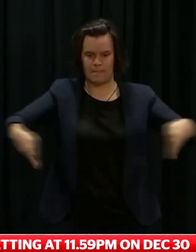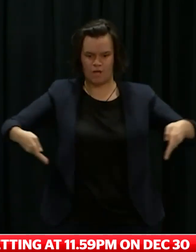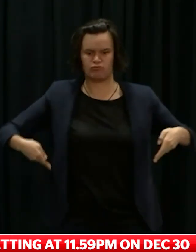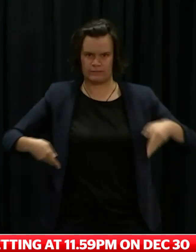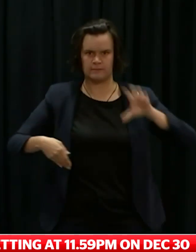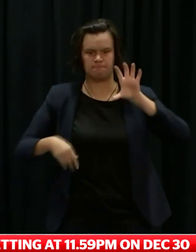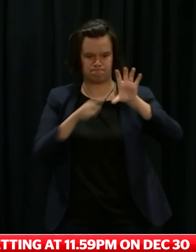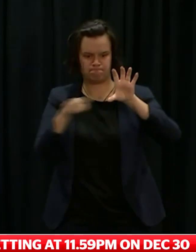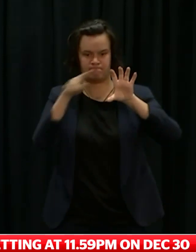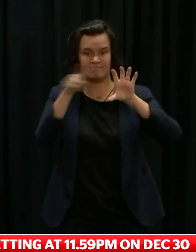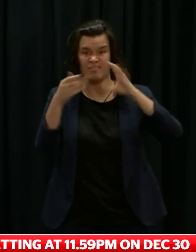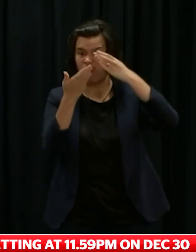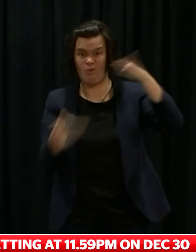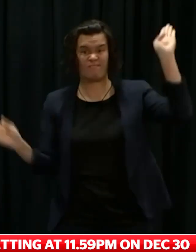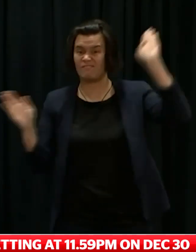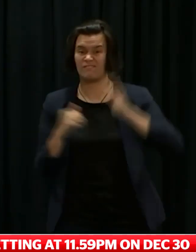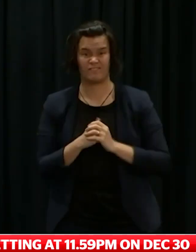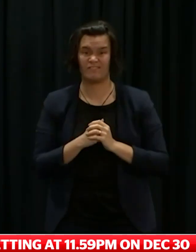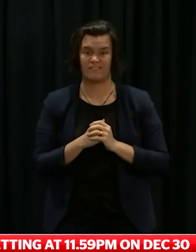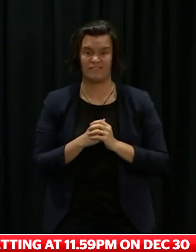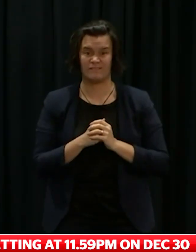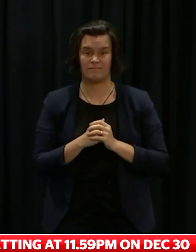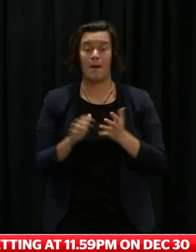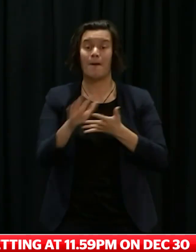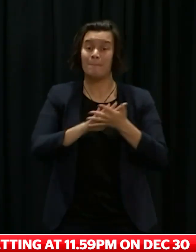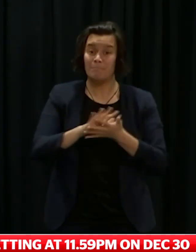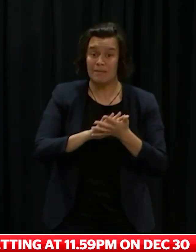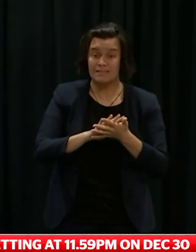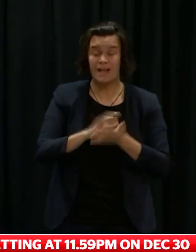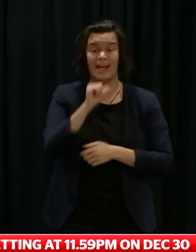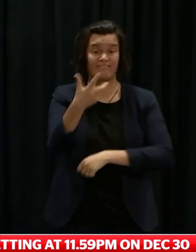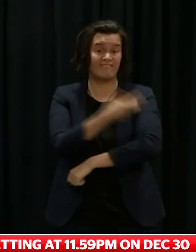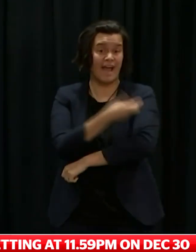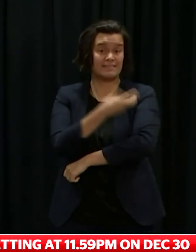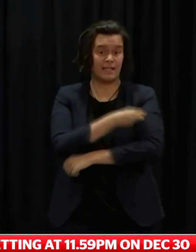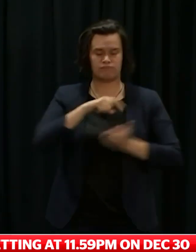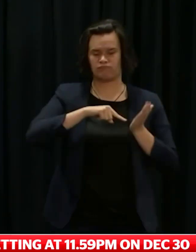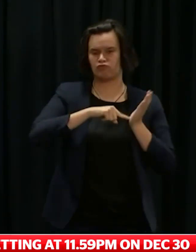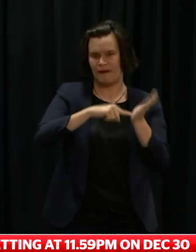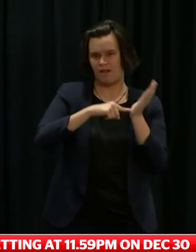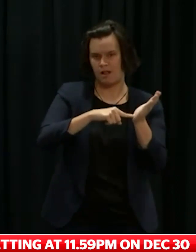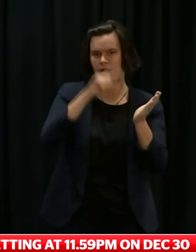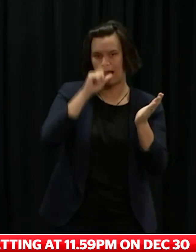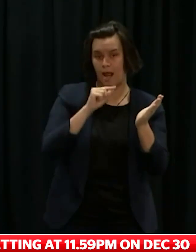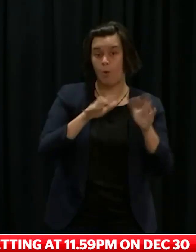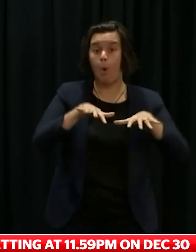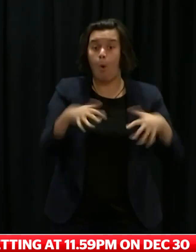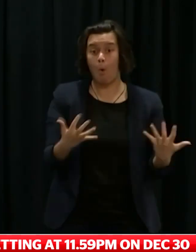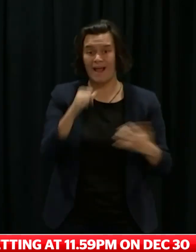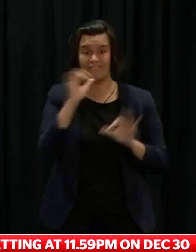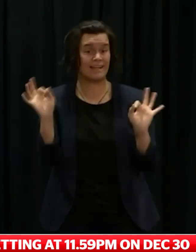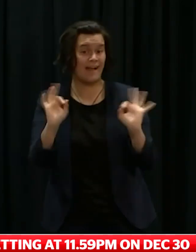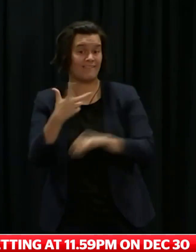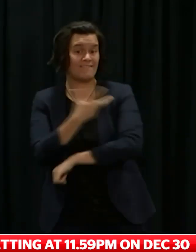changes. Those who are unvaccinated can travel too, but must provide a negative test taken within the previous 72 hours.